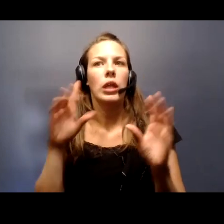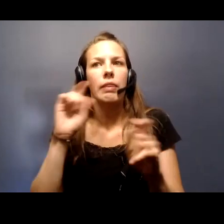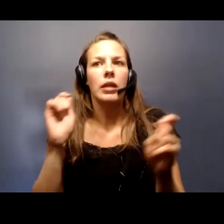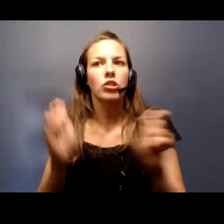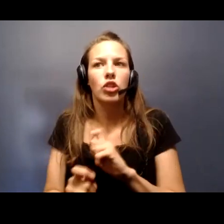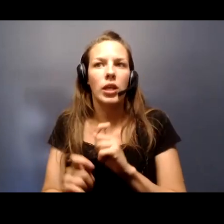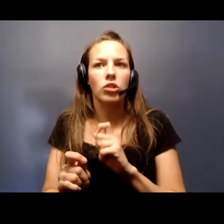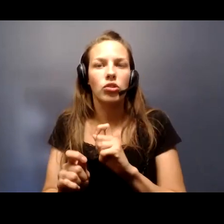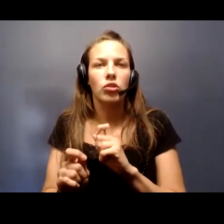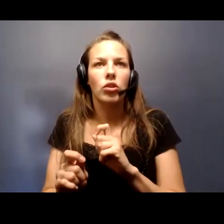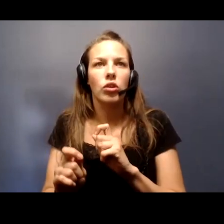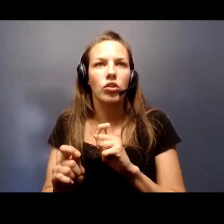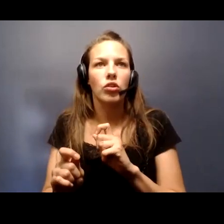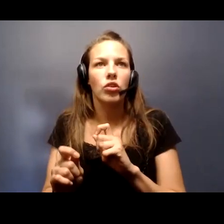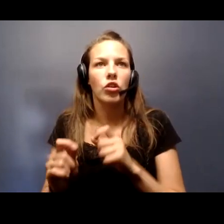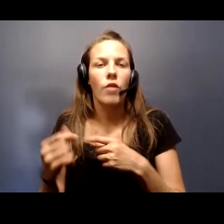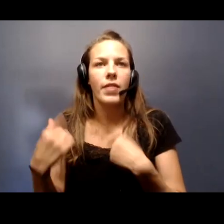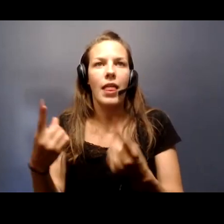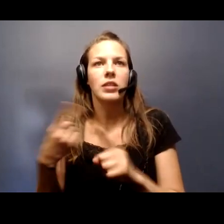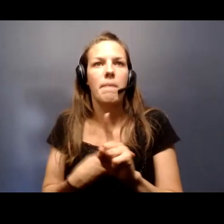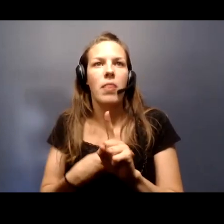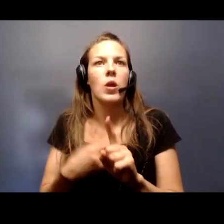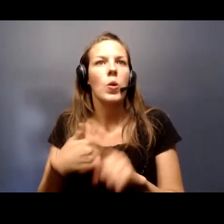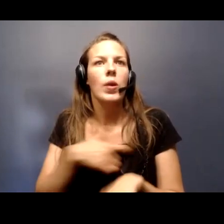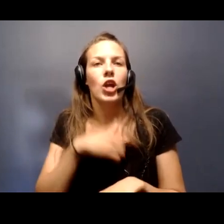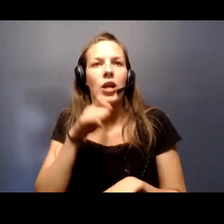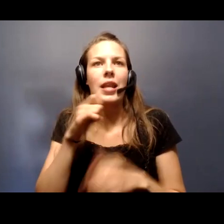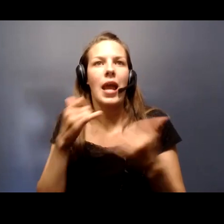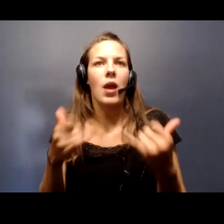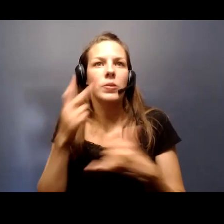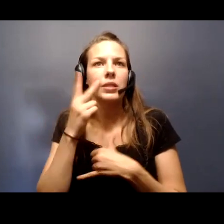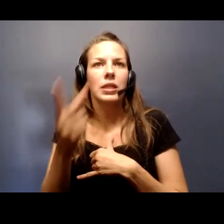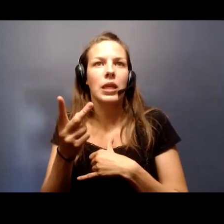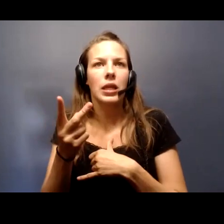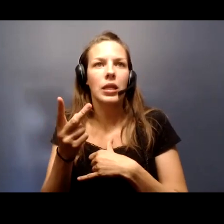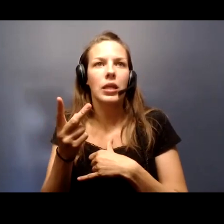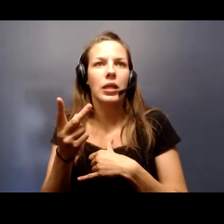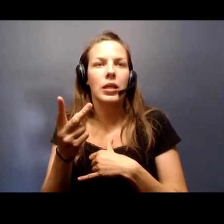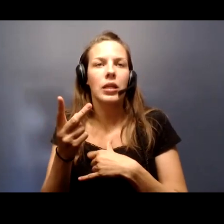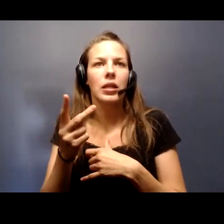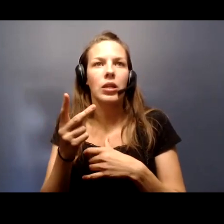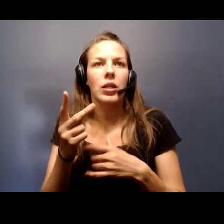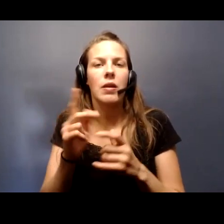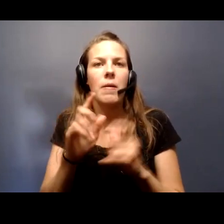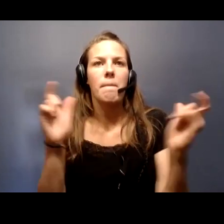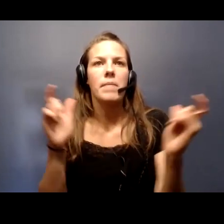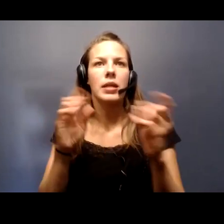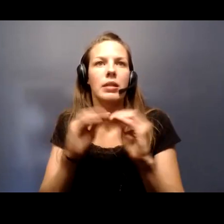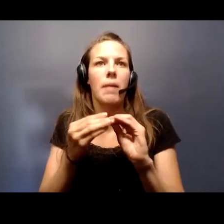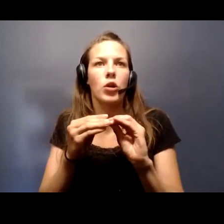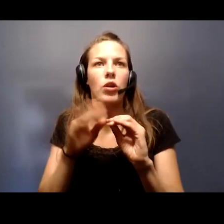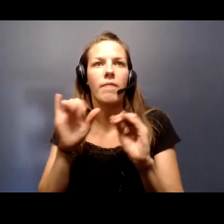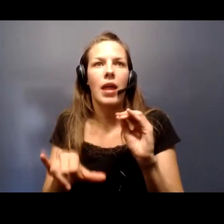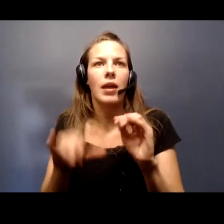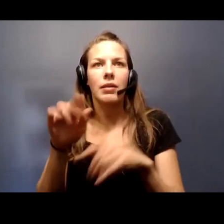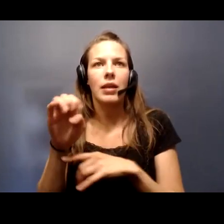over the last month is we're now seeing a substantially larger proportion of those cases